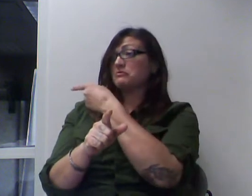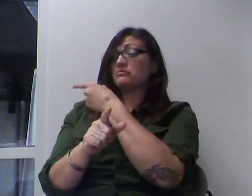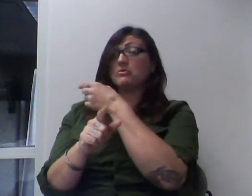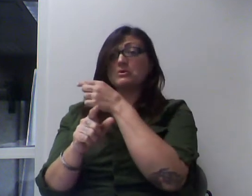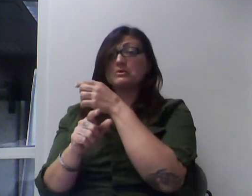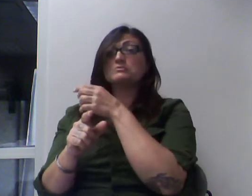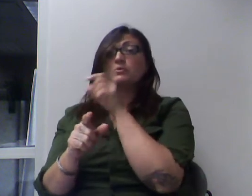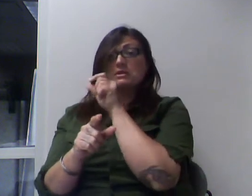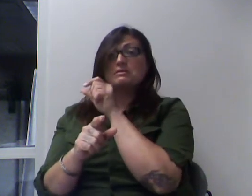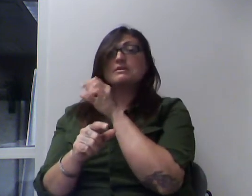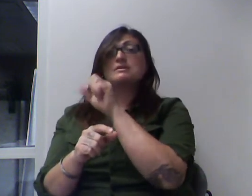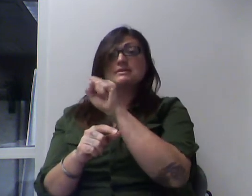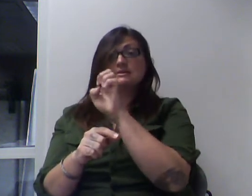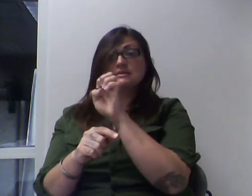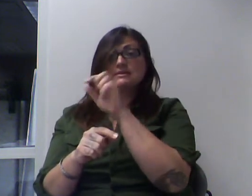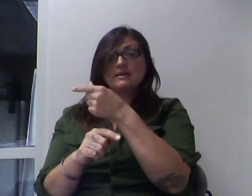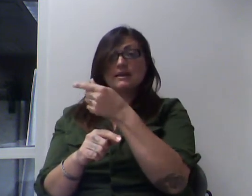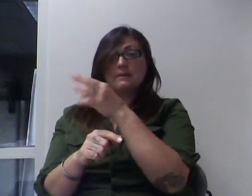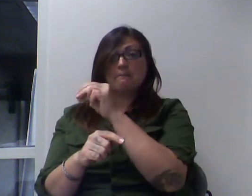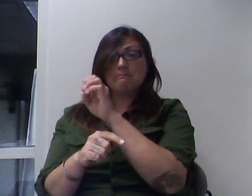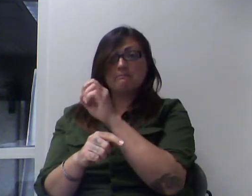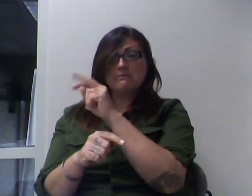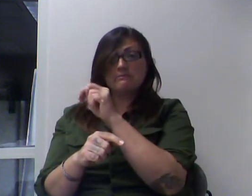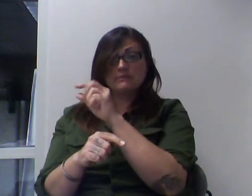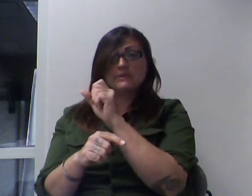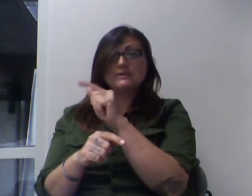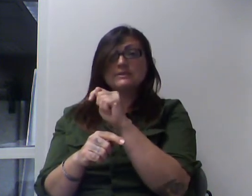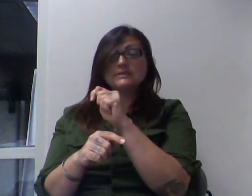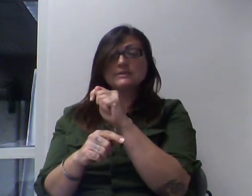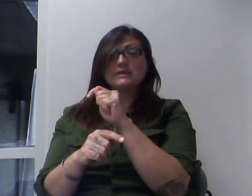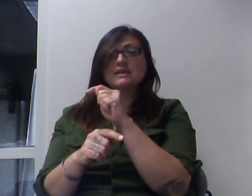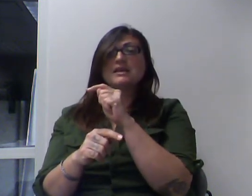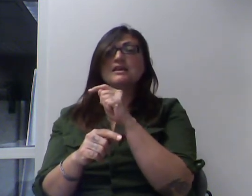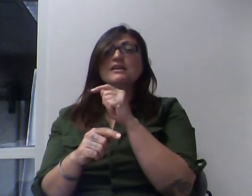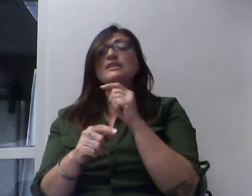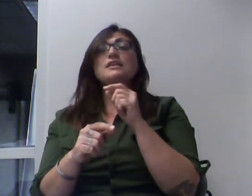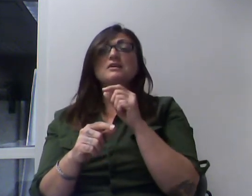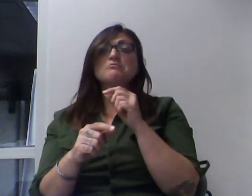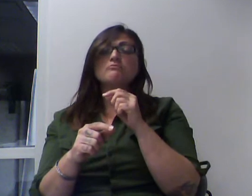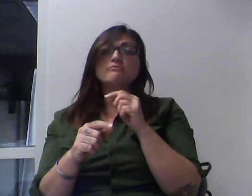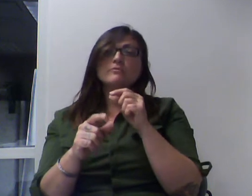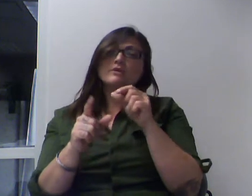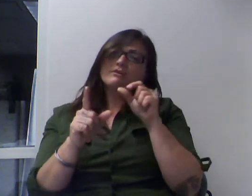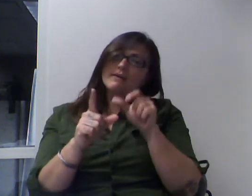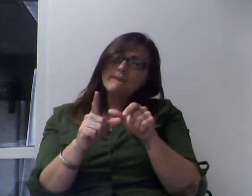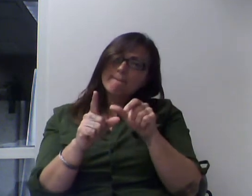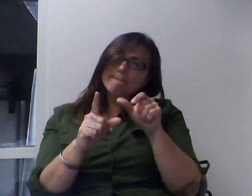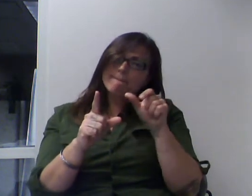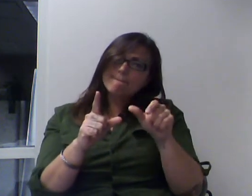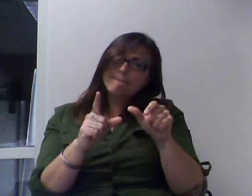on a certain size square to use, and then they start putting those squares over these